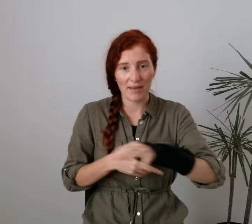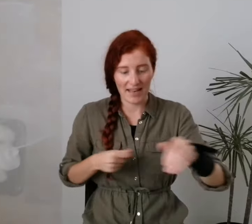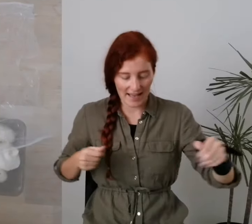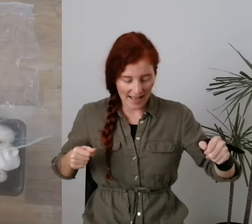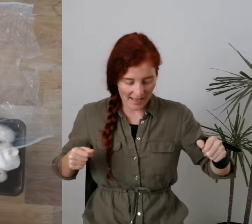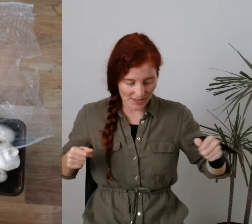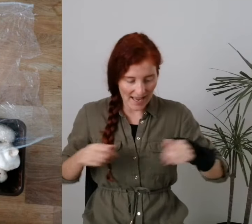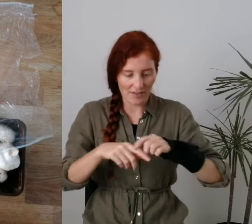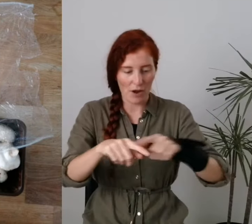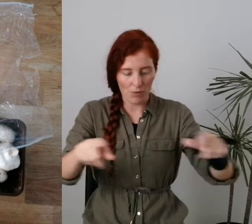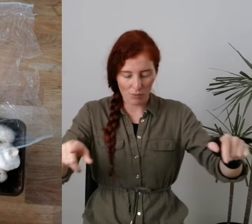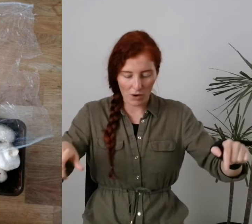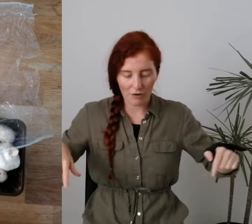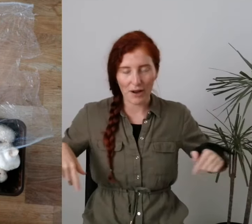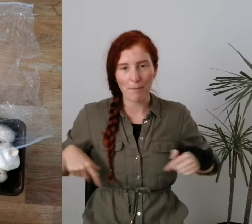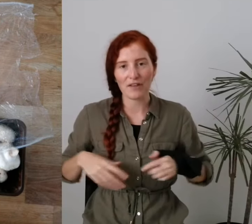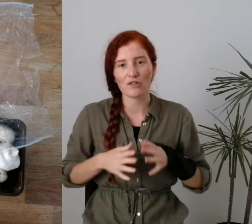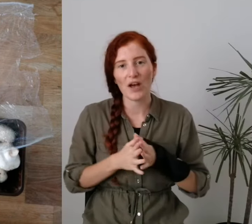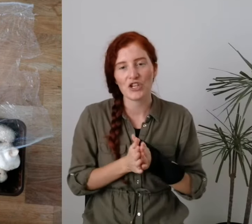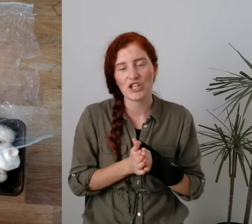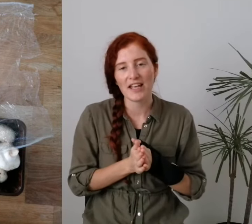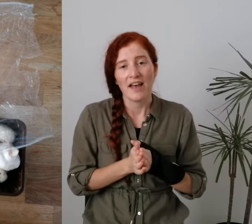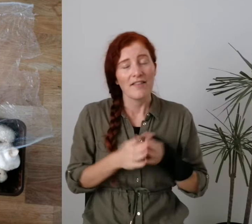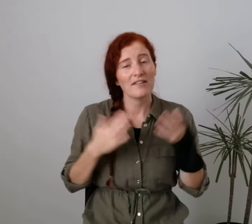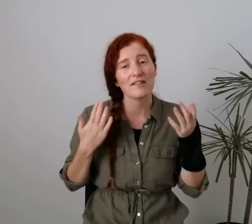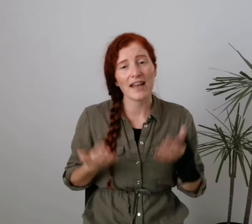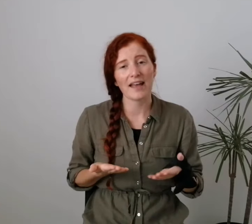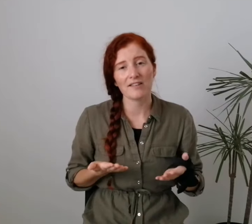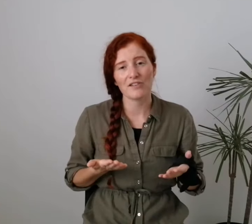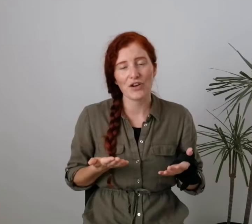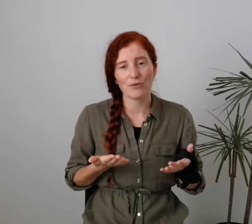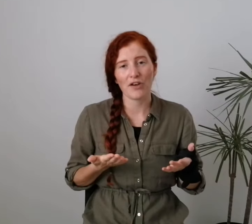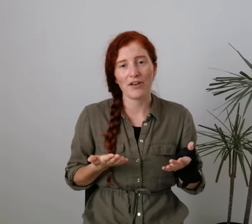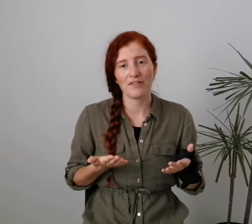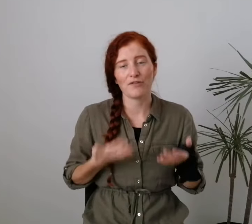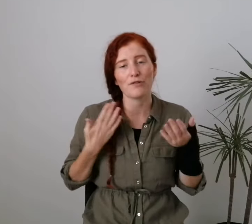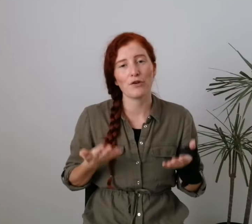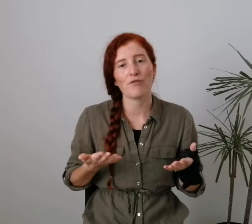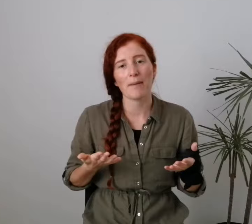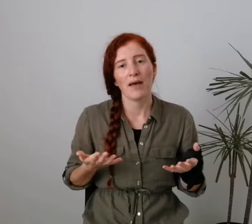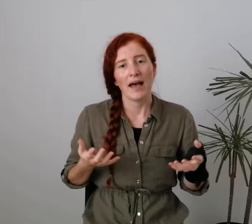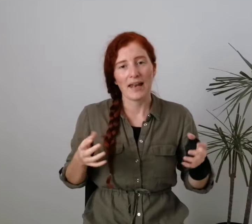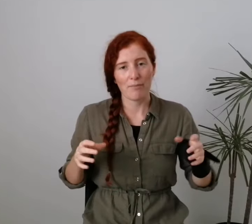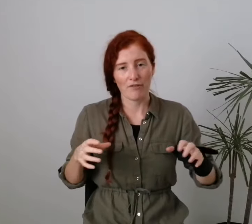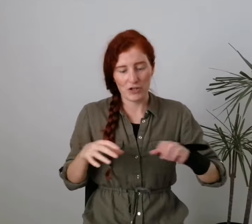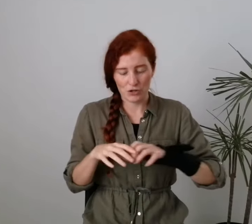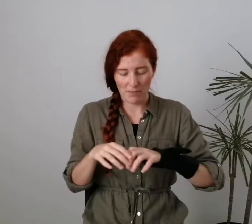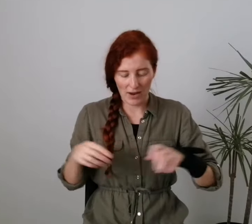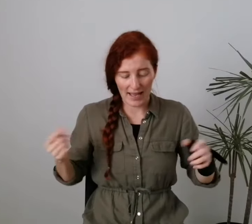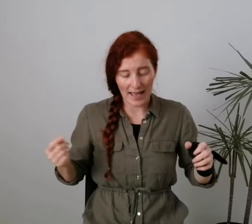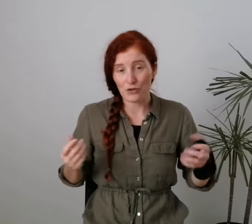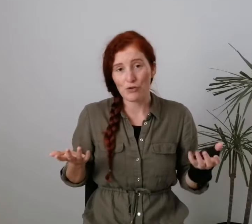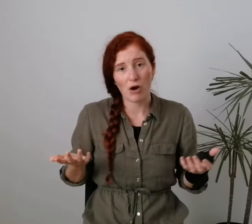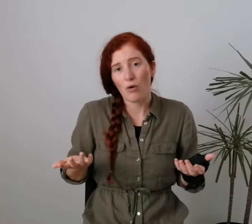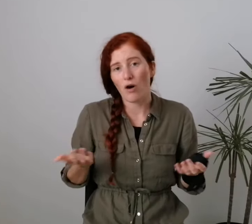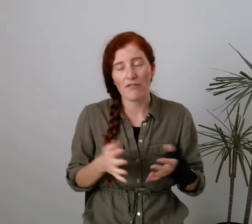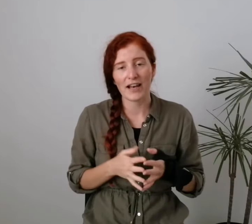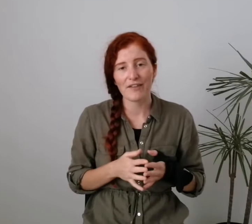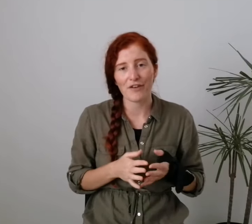unpeel it and end up with one great big square sheet. This is an excellent alternative to food wrap and it prevents you buying a new roll of cling